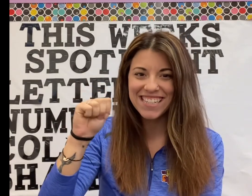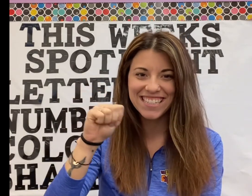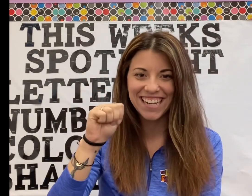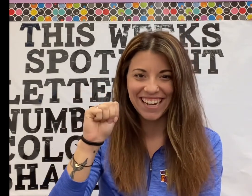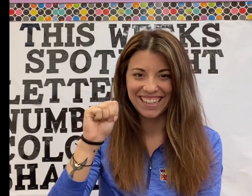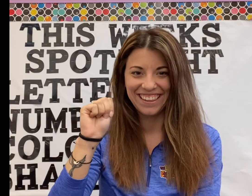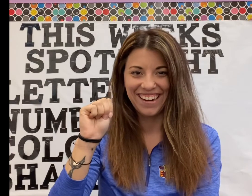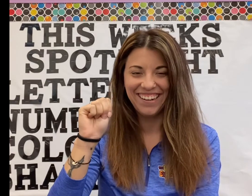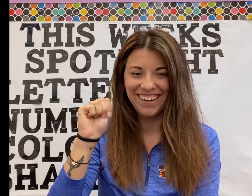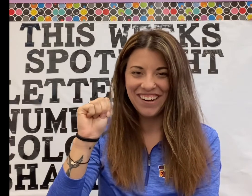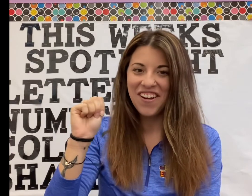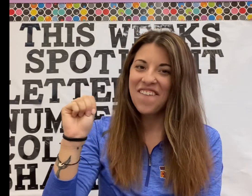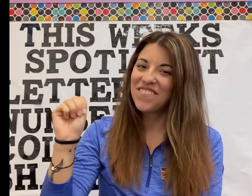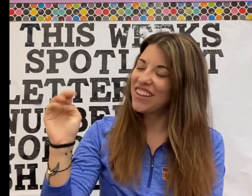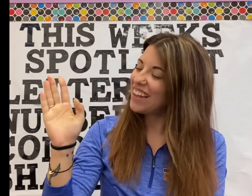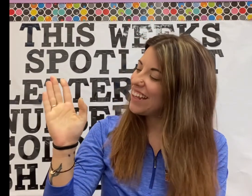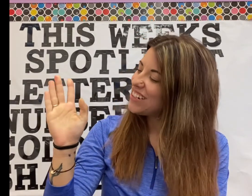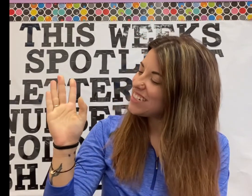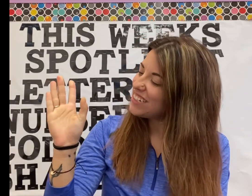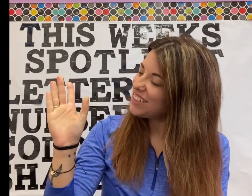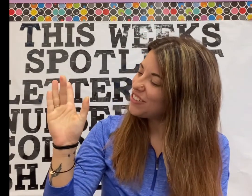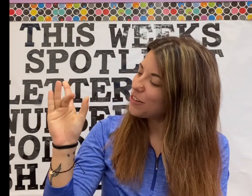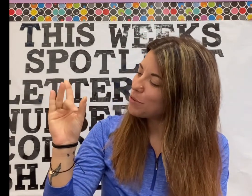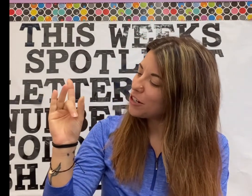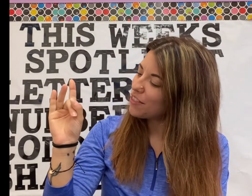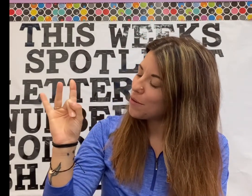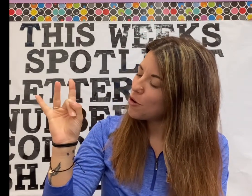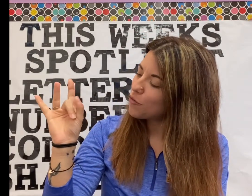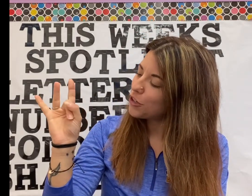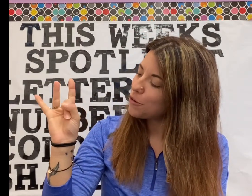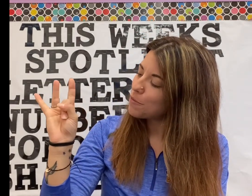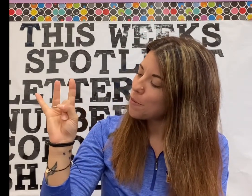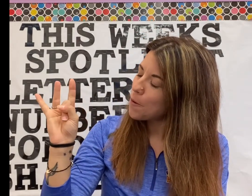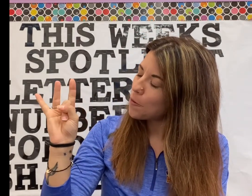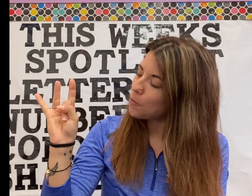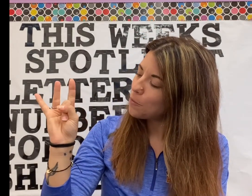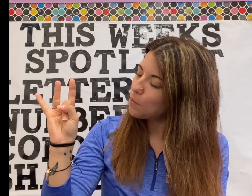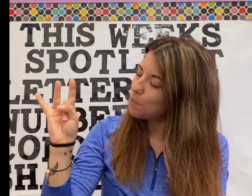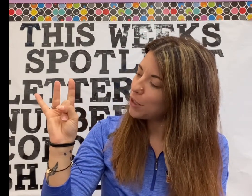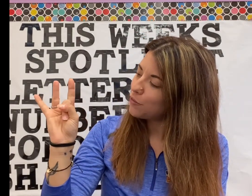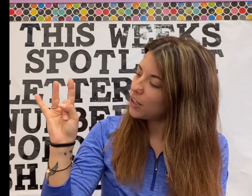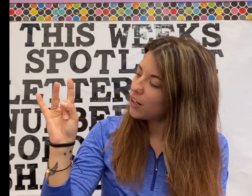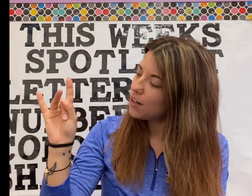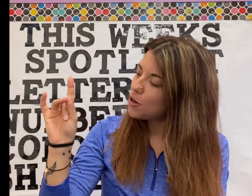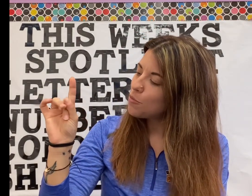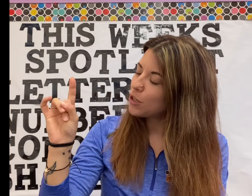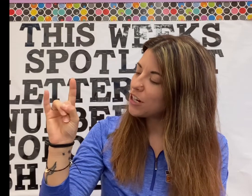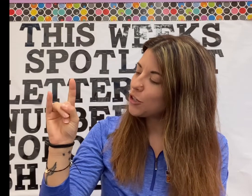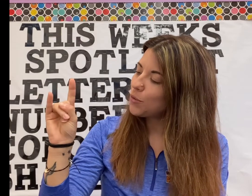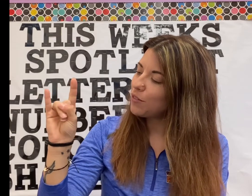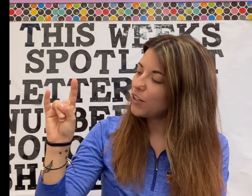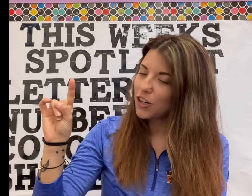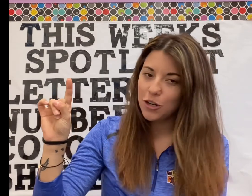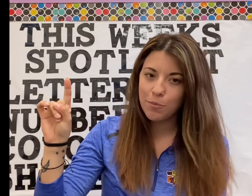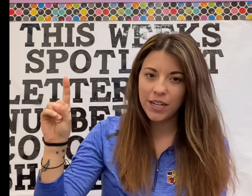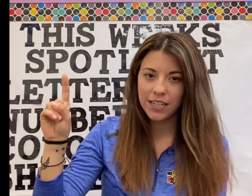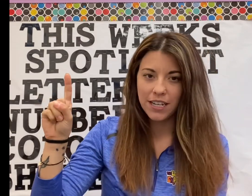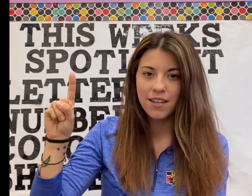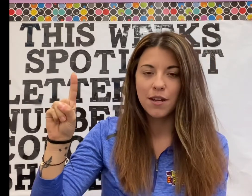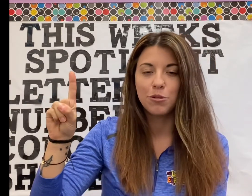and tight in there. For the letter T, you want to put your thumb over your middle finger, bring down your ring finger and your pinky and put